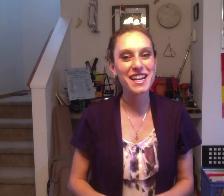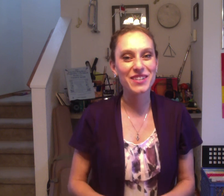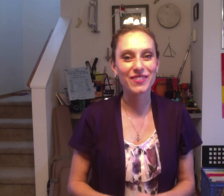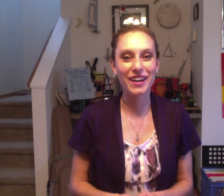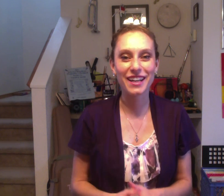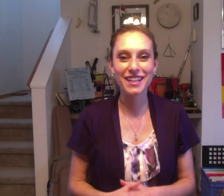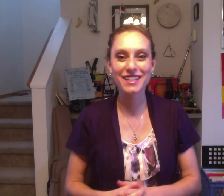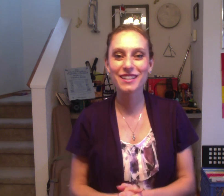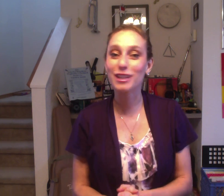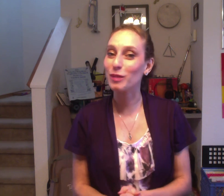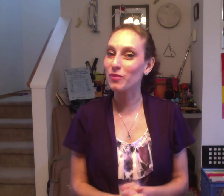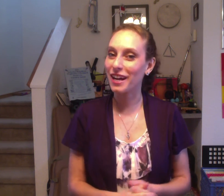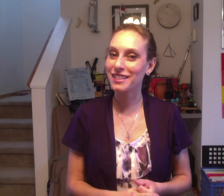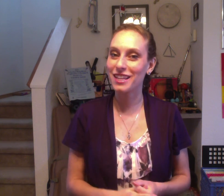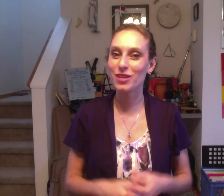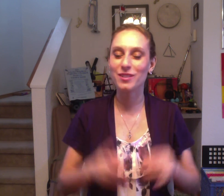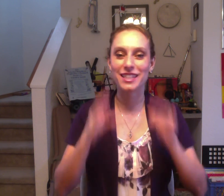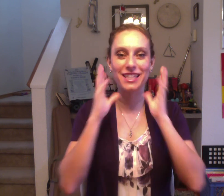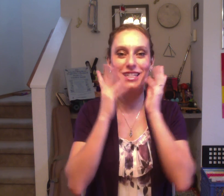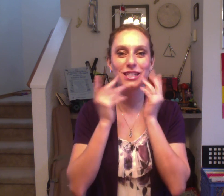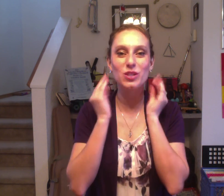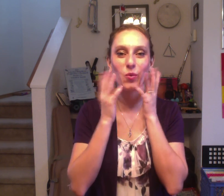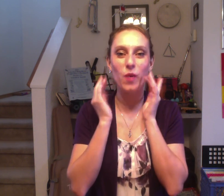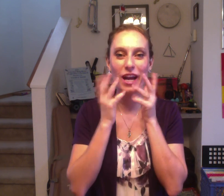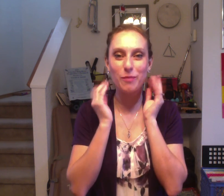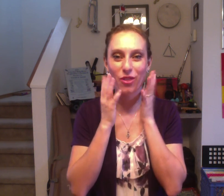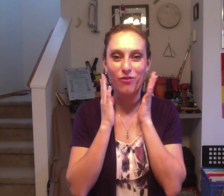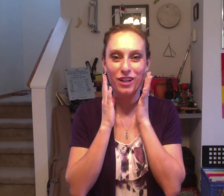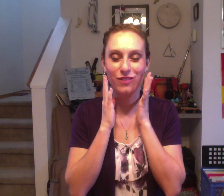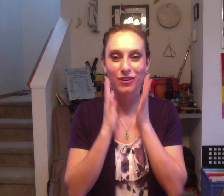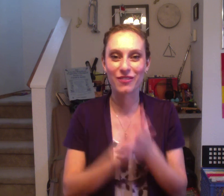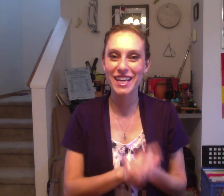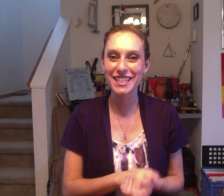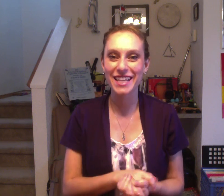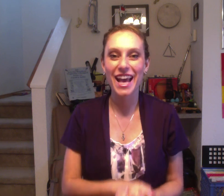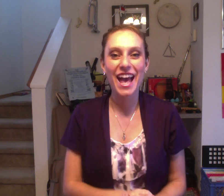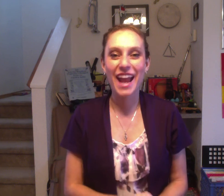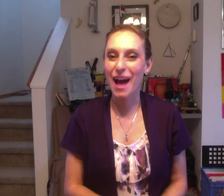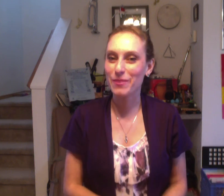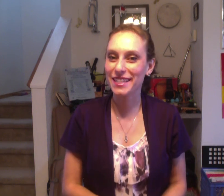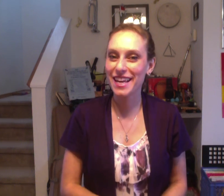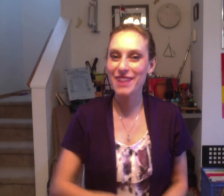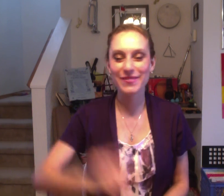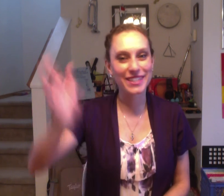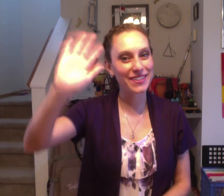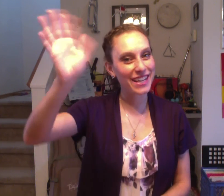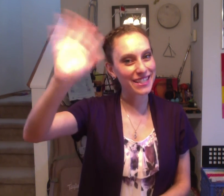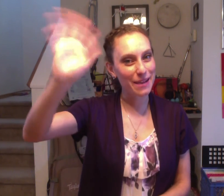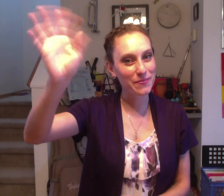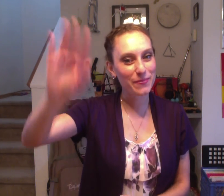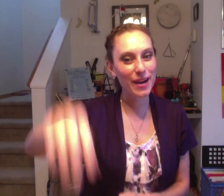Very good. Keep practicing those Zs to wake up the front of your face. Happy singing. We'll see you next time. Bye.